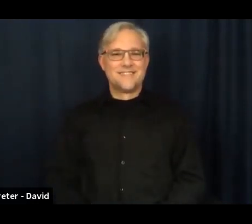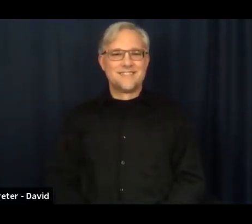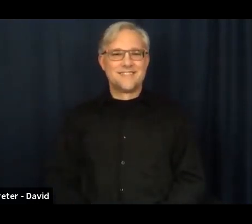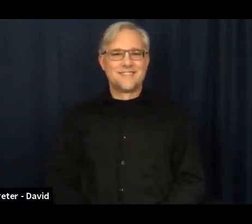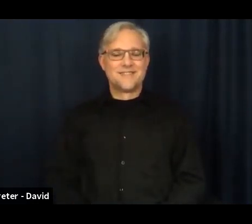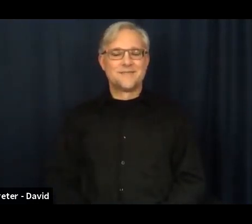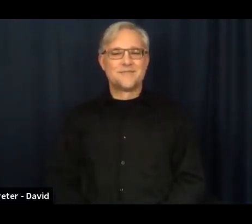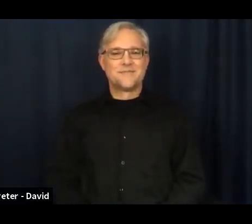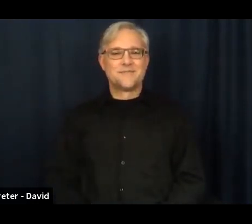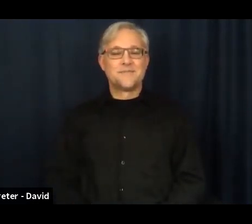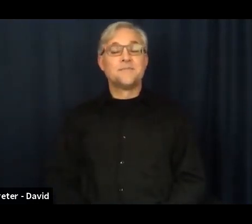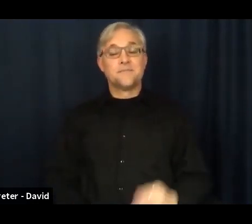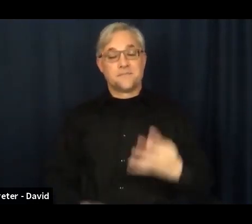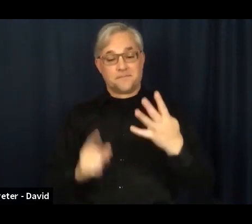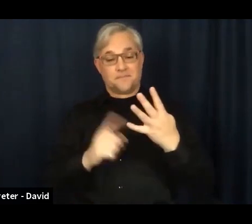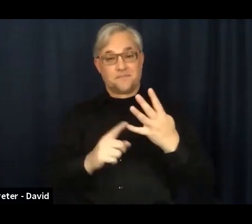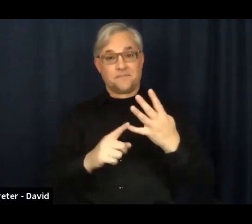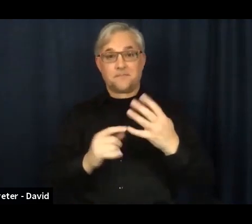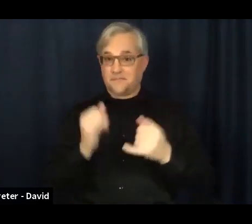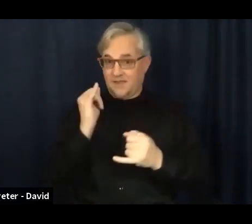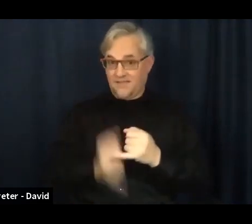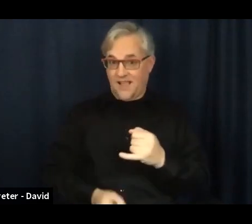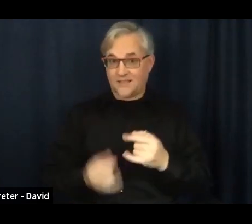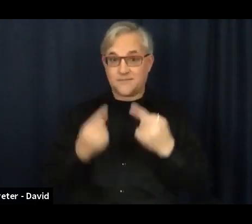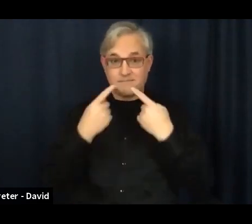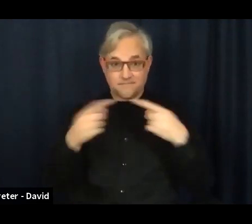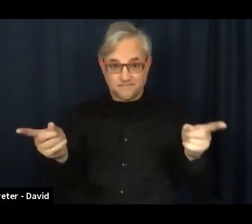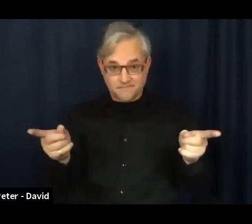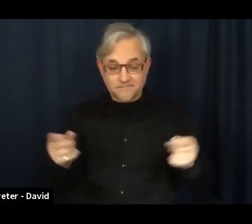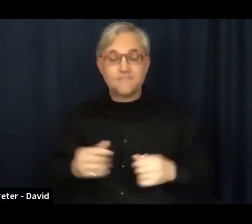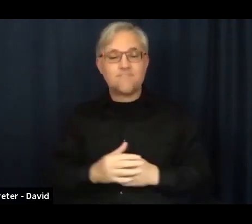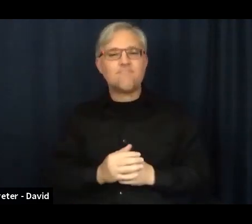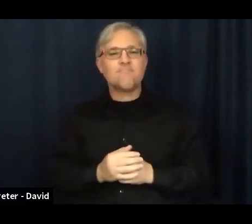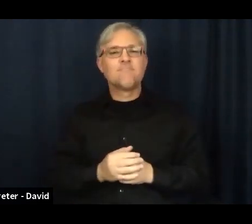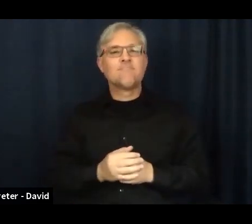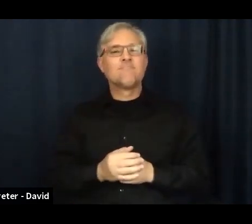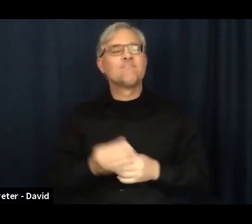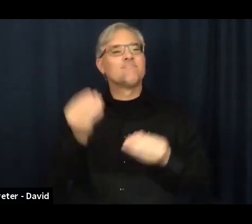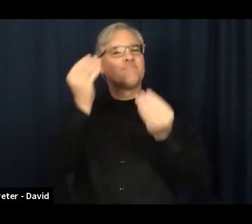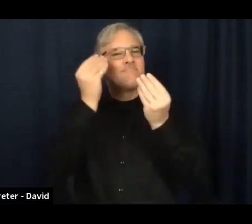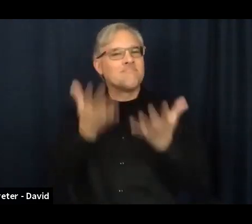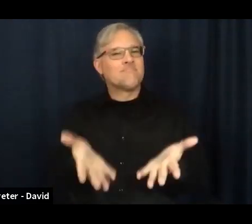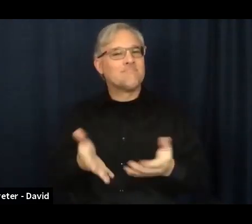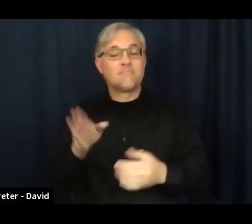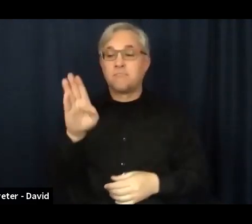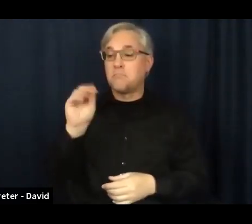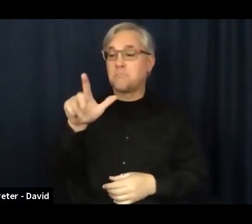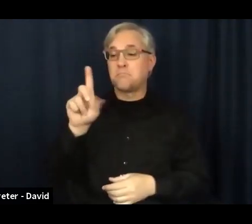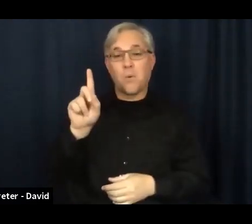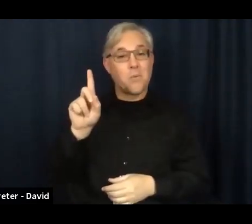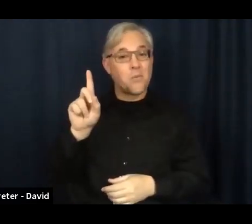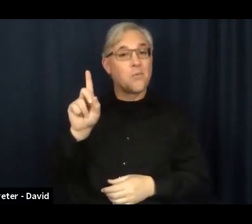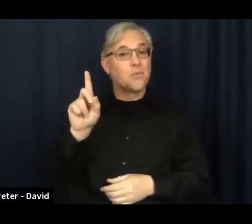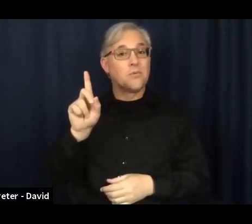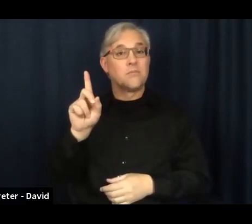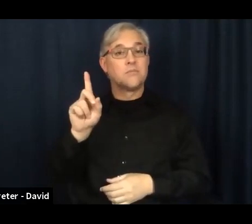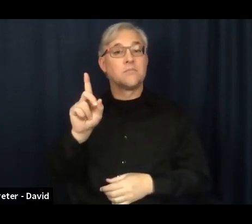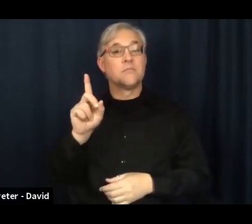The last announcement I have for this week is just to let you know that Bread of Life is participating in a South Minneapolis summer